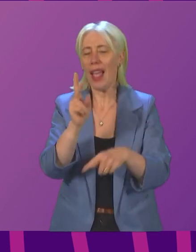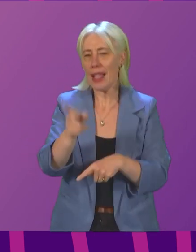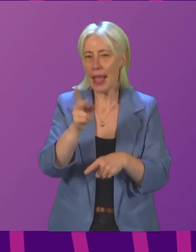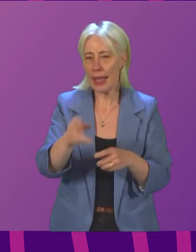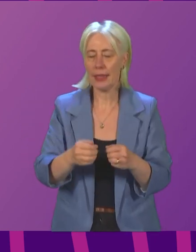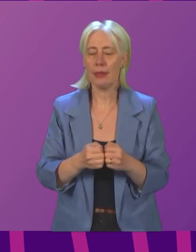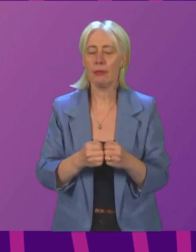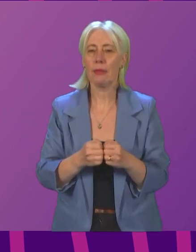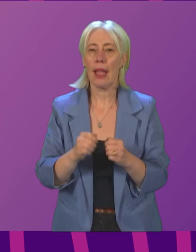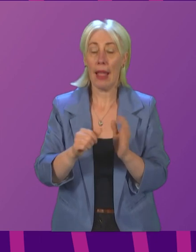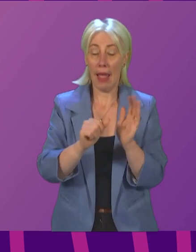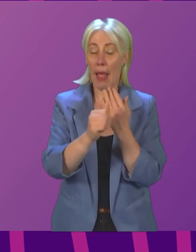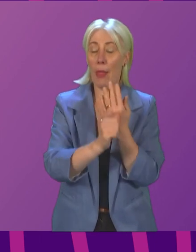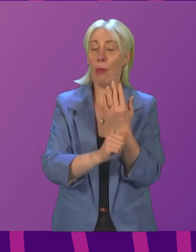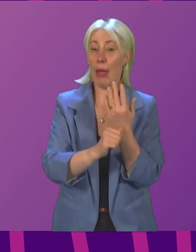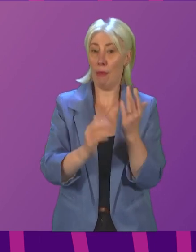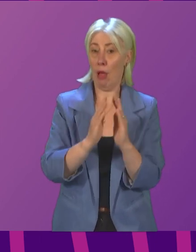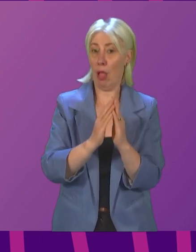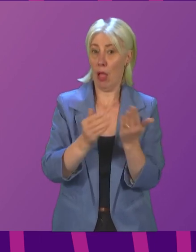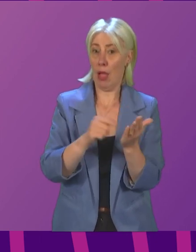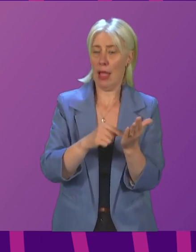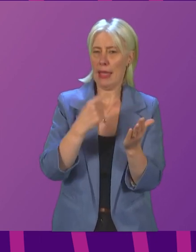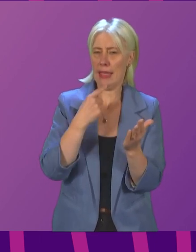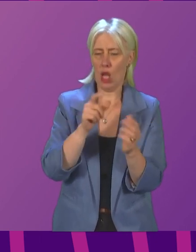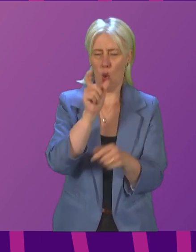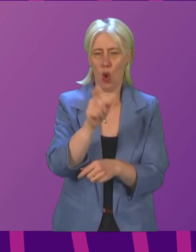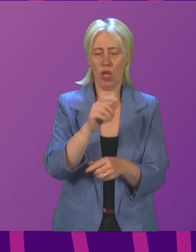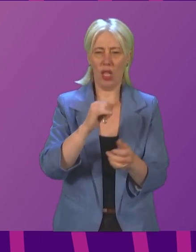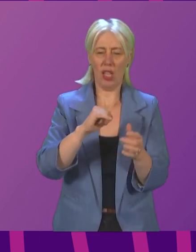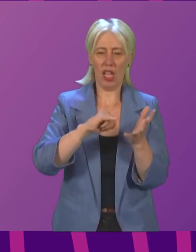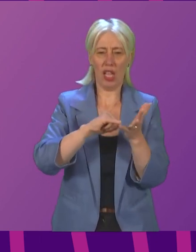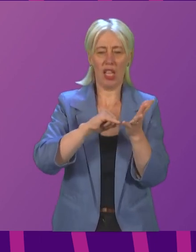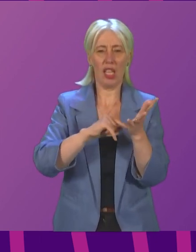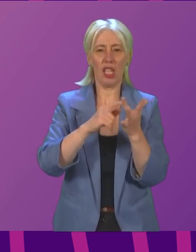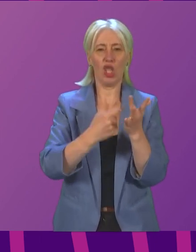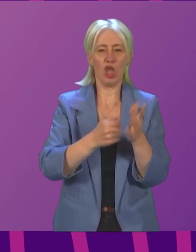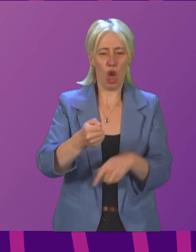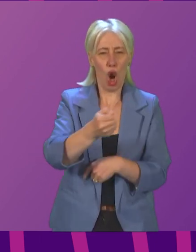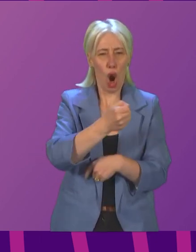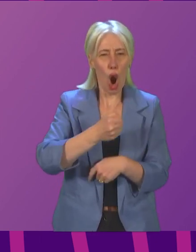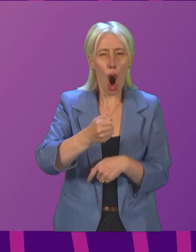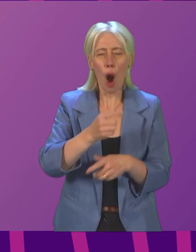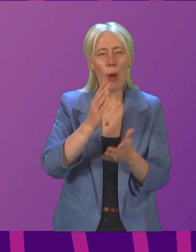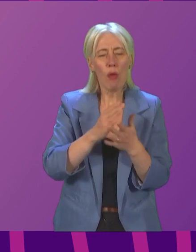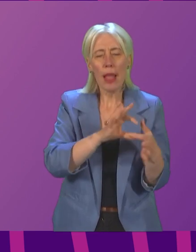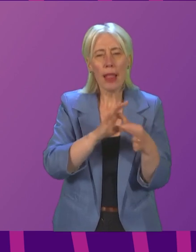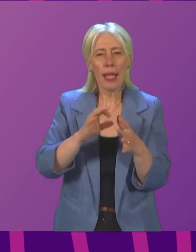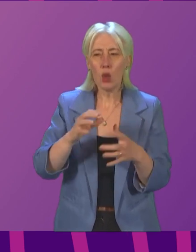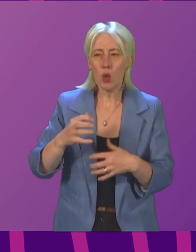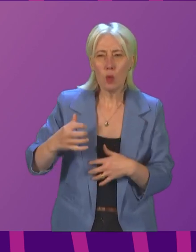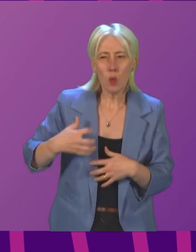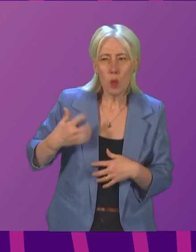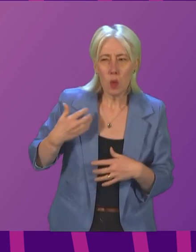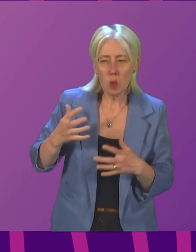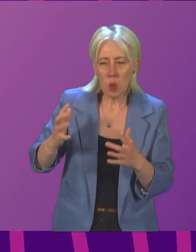stir, is thinking in terms of agitation, even irritation. And in